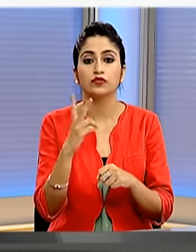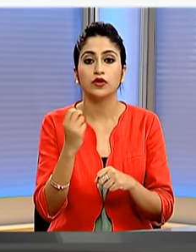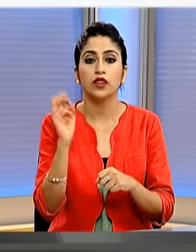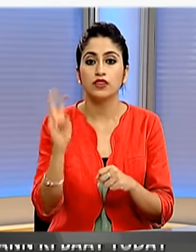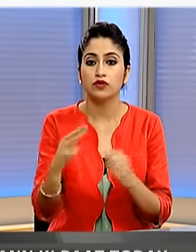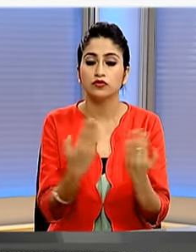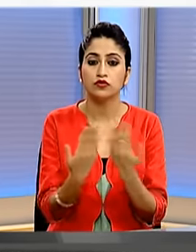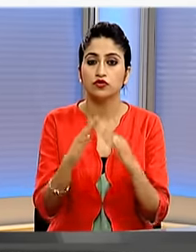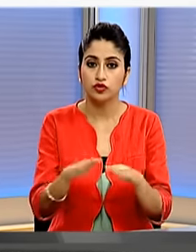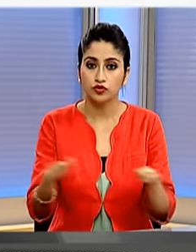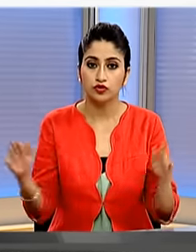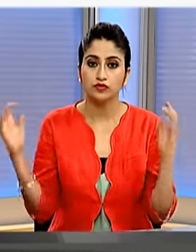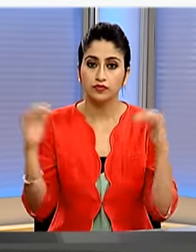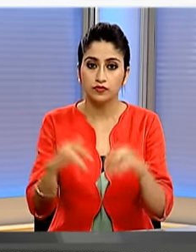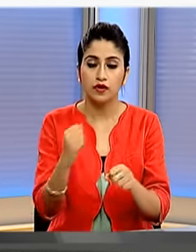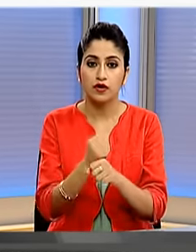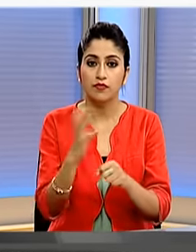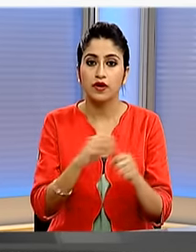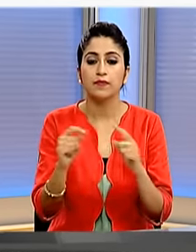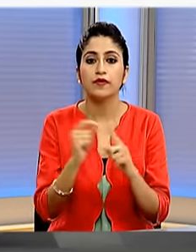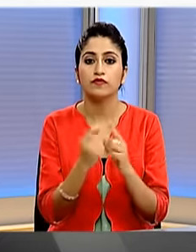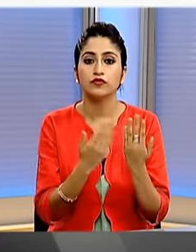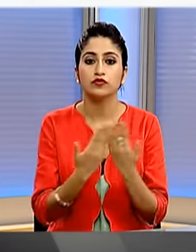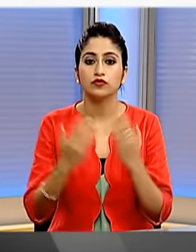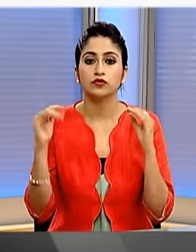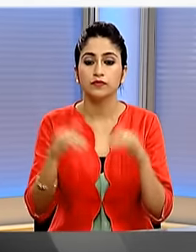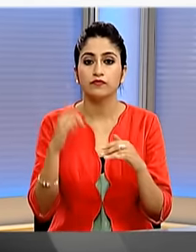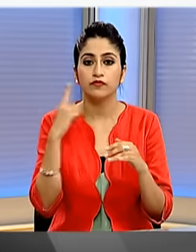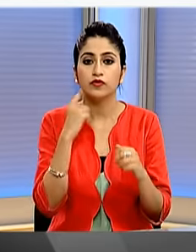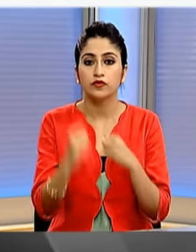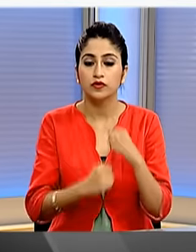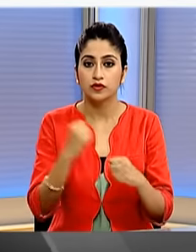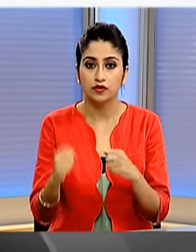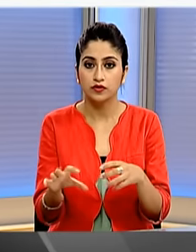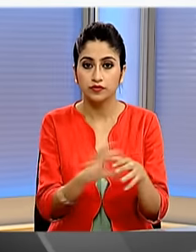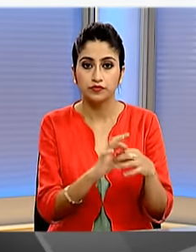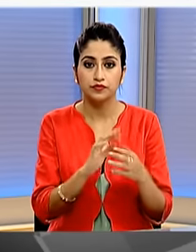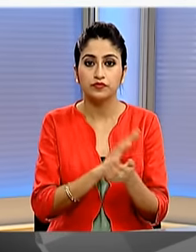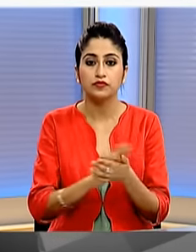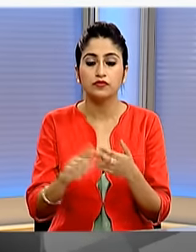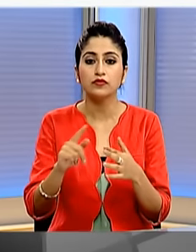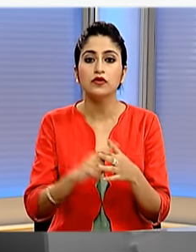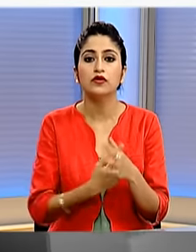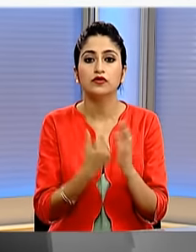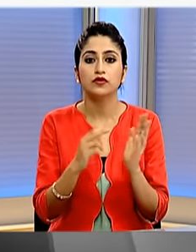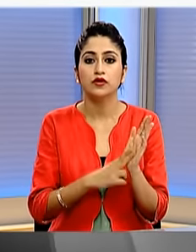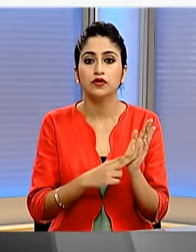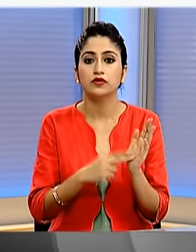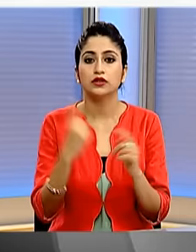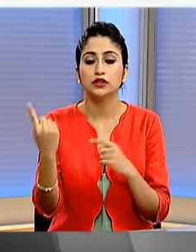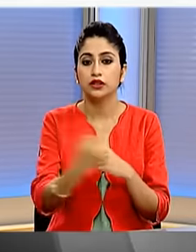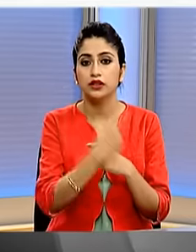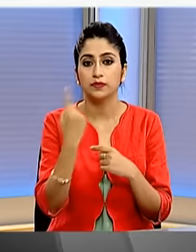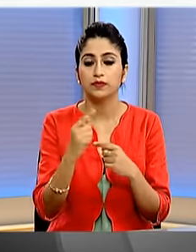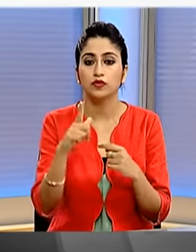school children from government and private schools participated in the event the run concluded at Jawaharlal Nehru Stadium Lodi